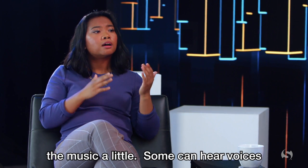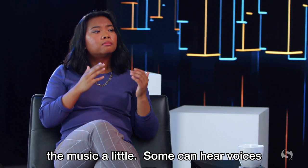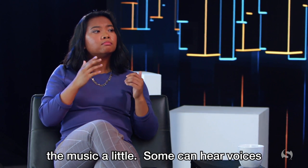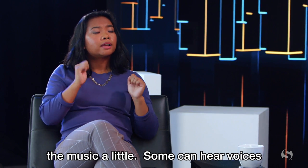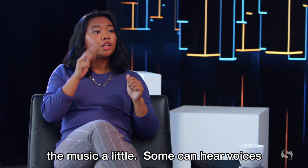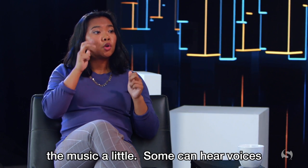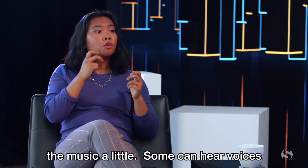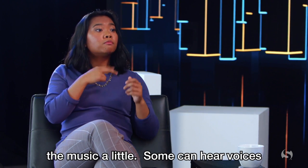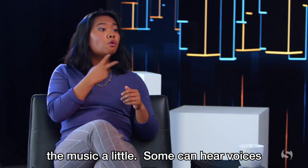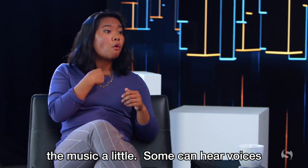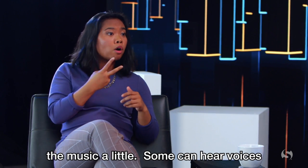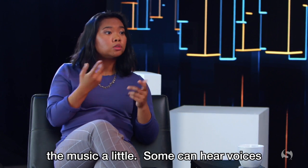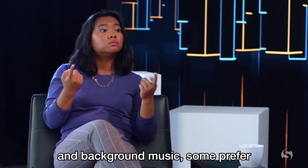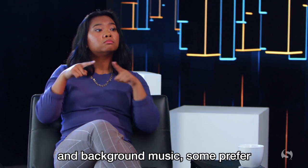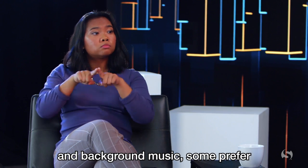Some can hear voices and background music.